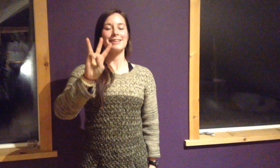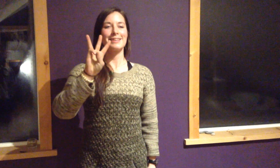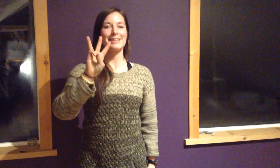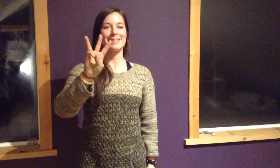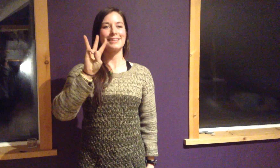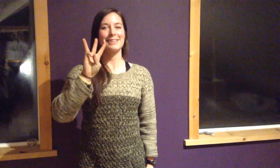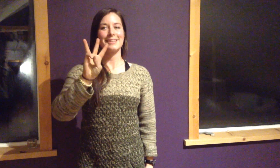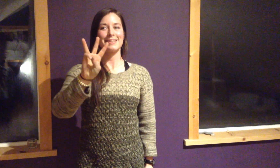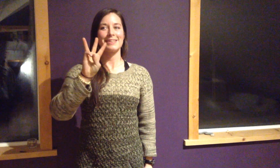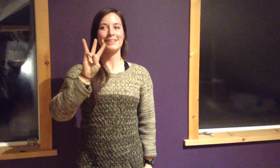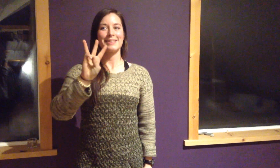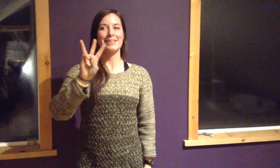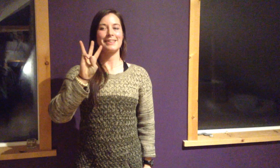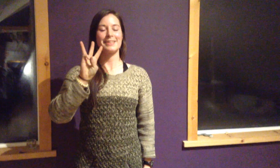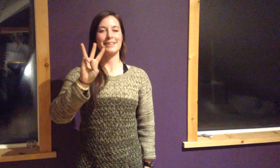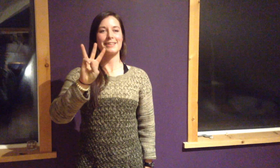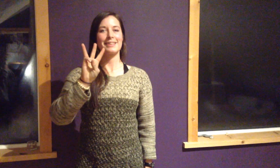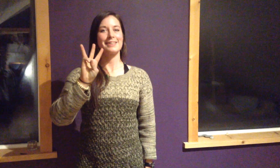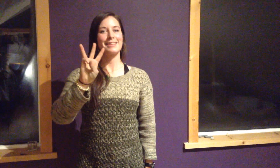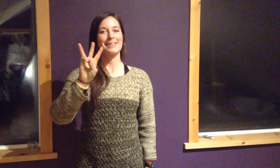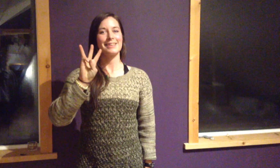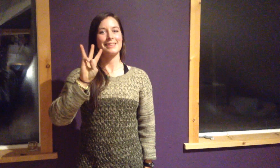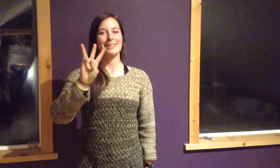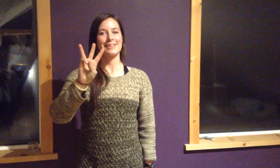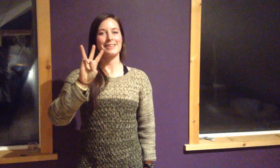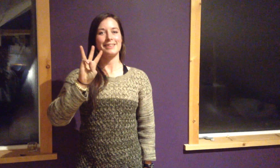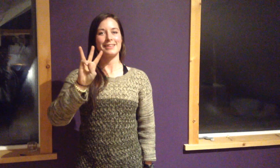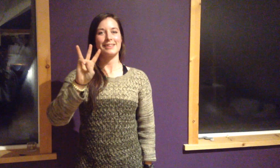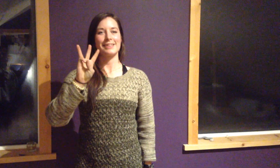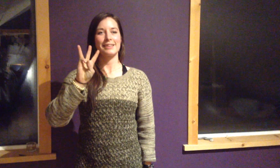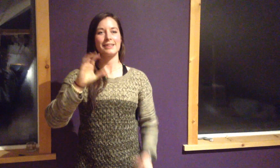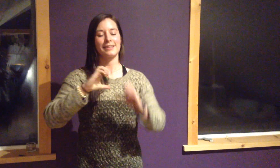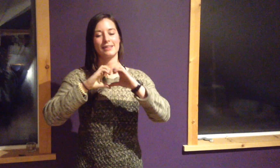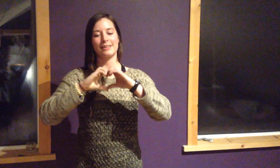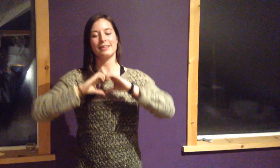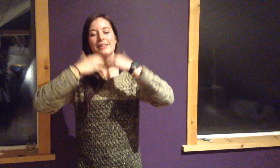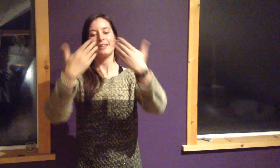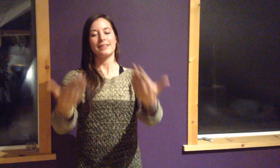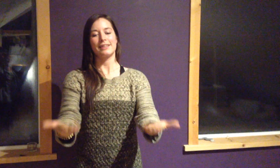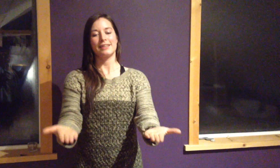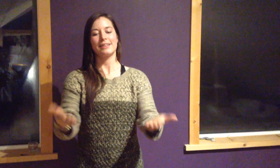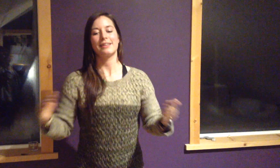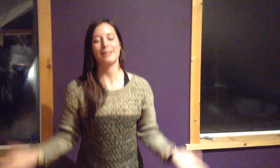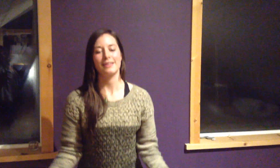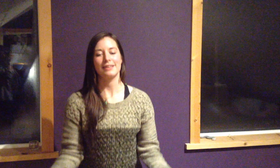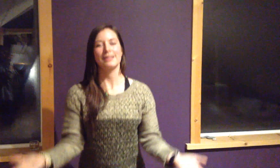simple things I will do. Love, sir, and